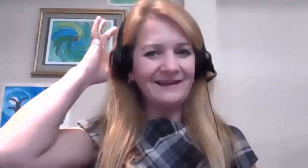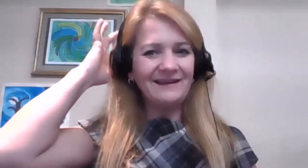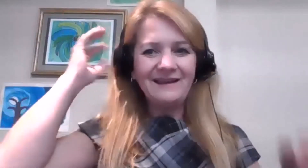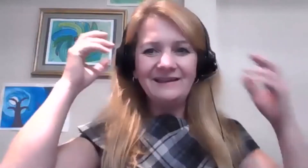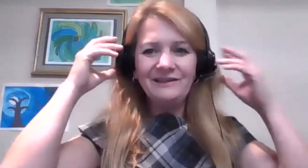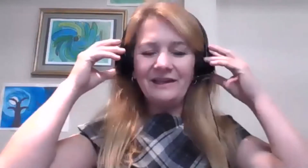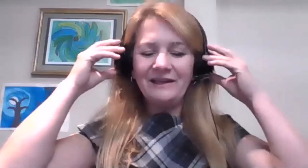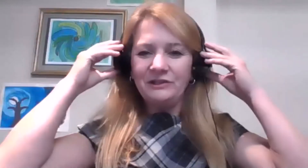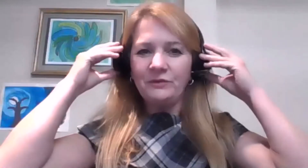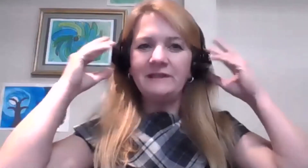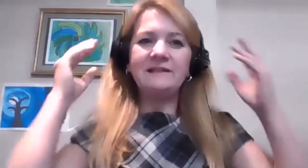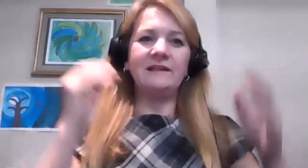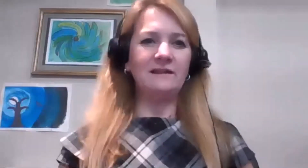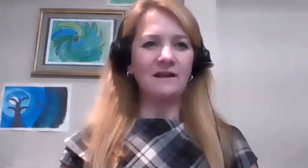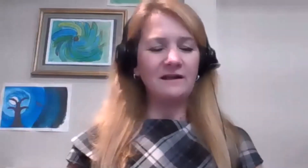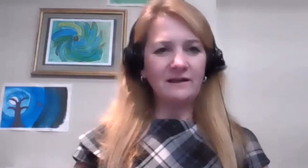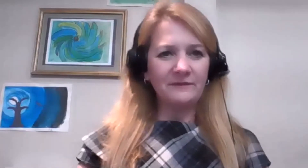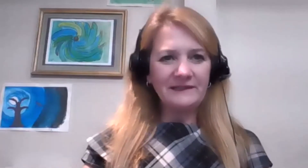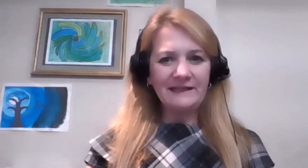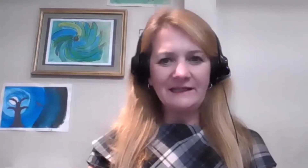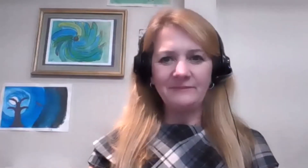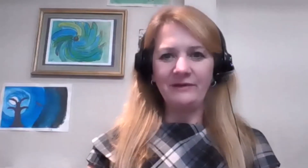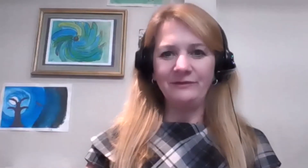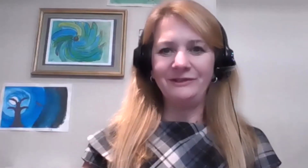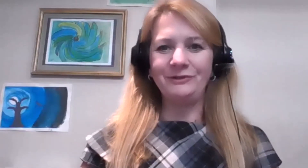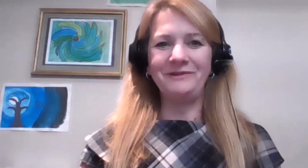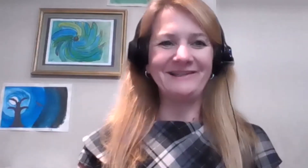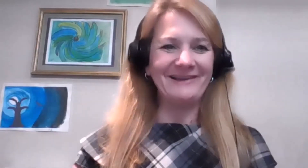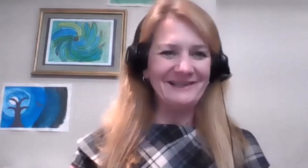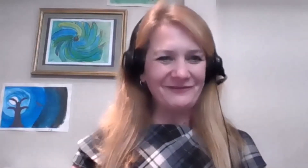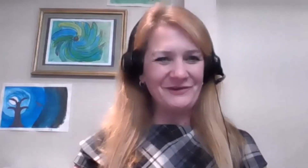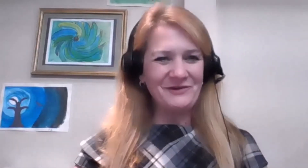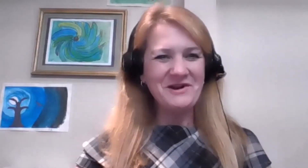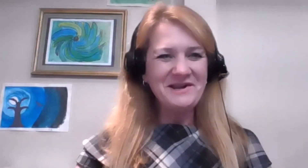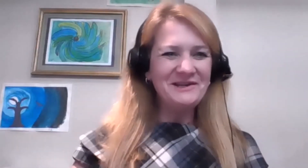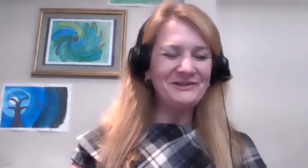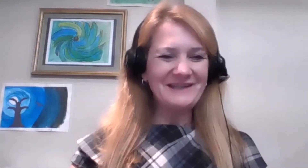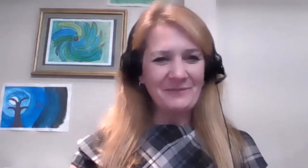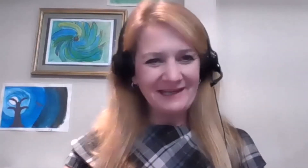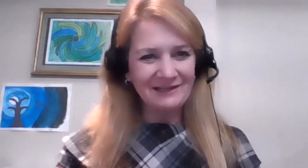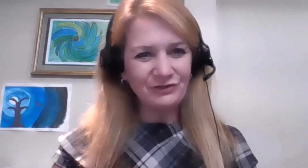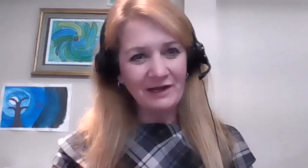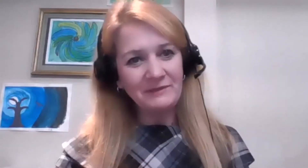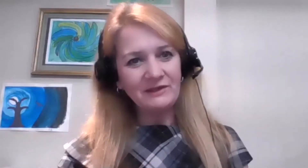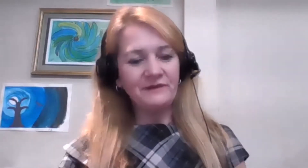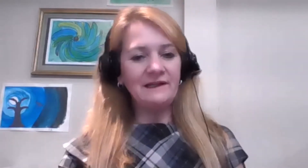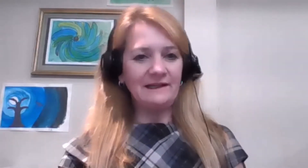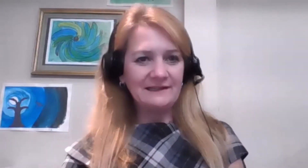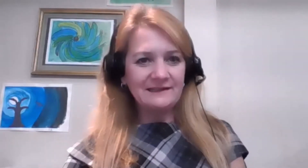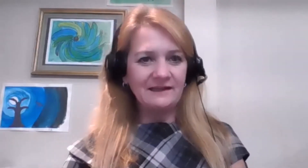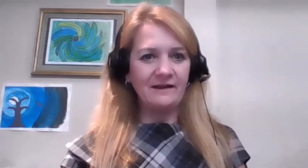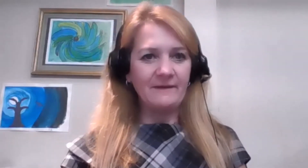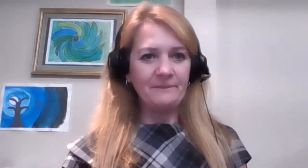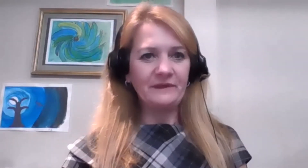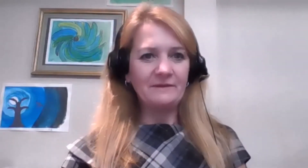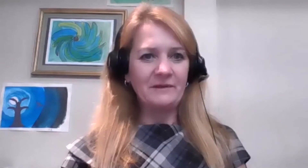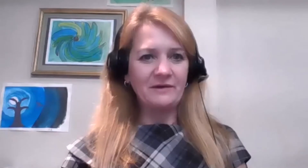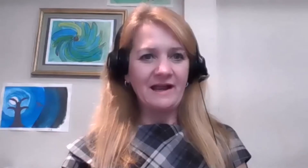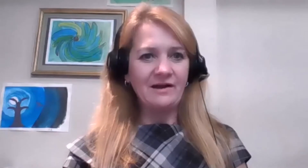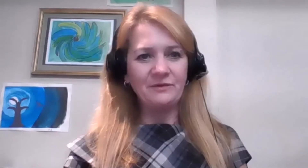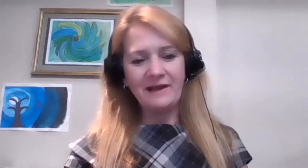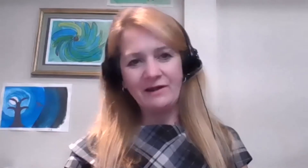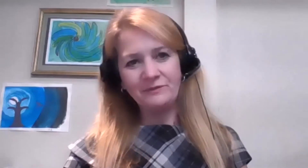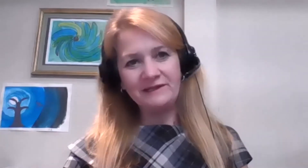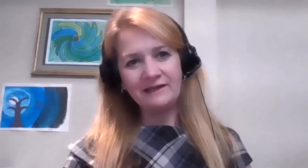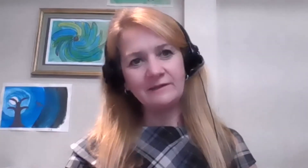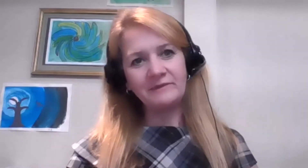Excellent. I was thinking about this idea of you stepping in and trying to be the realist about